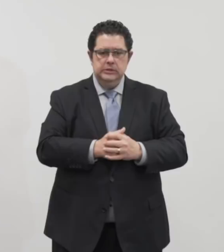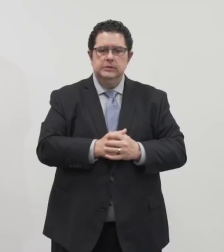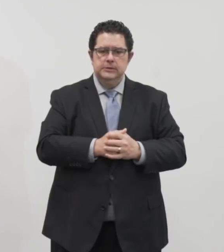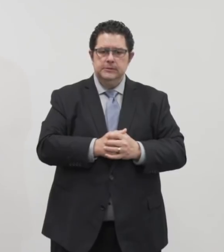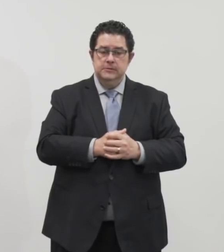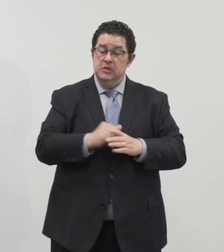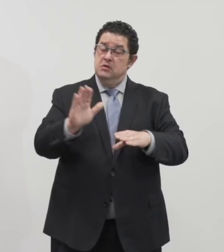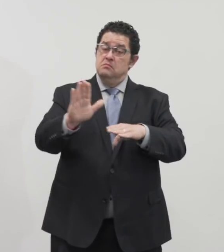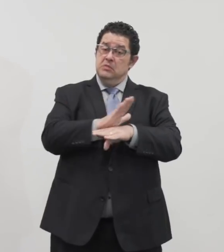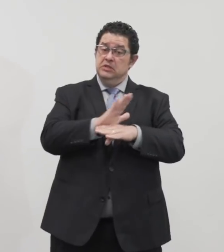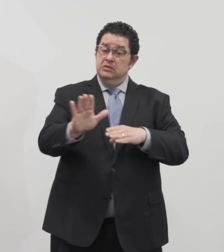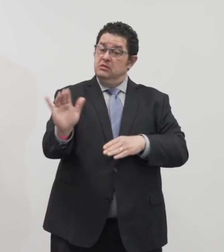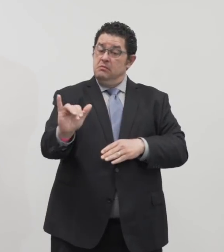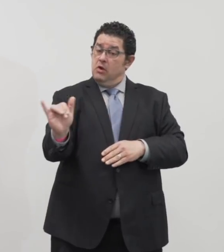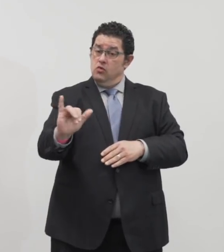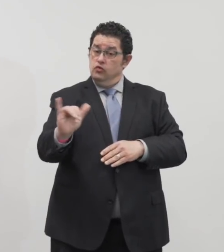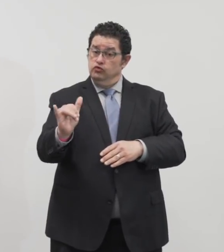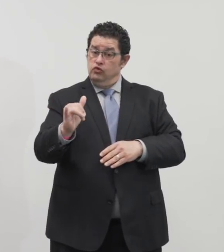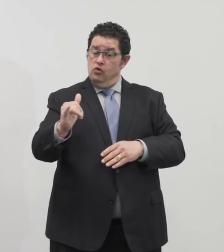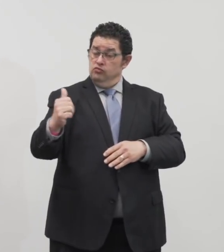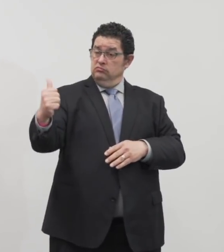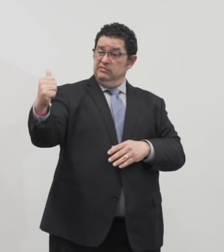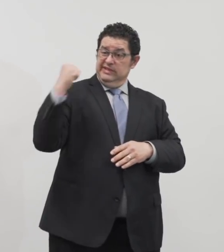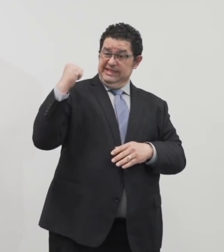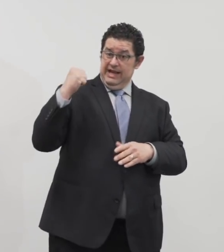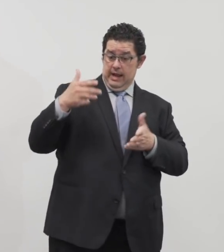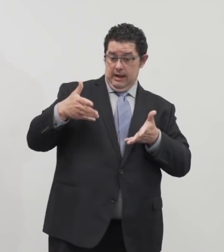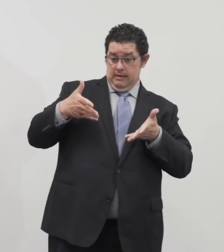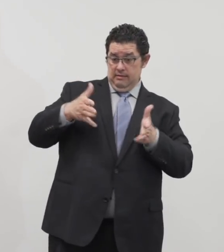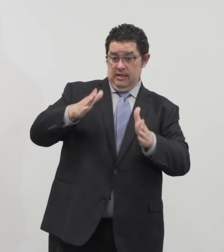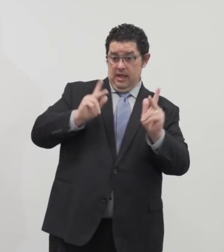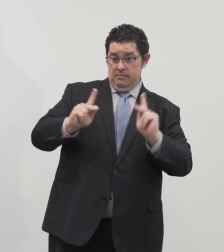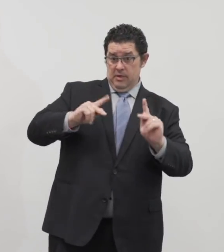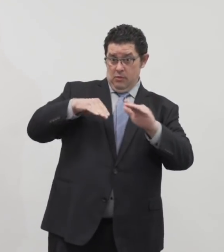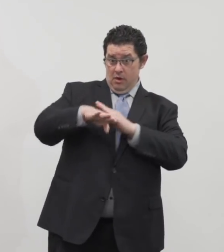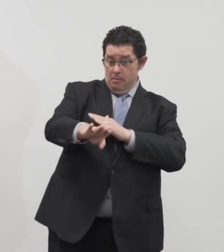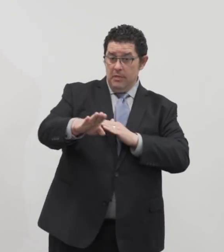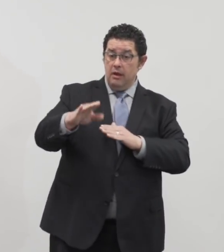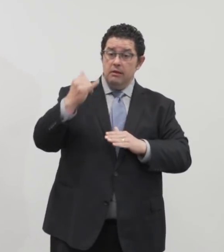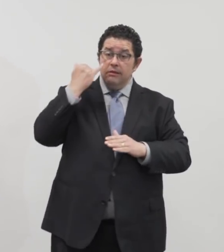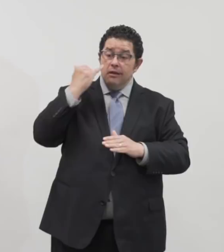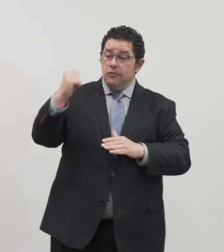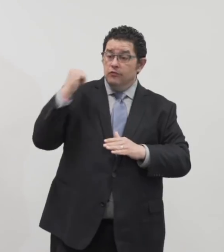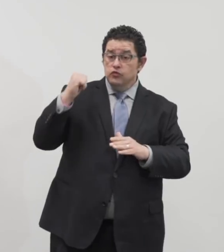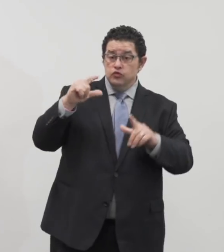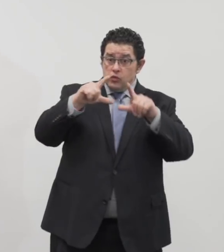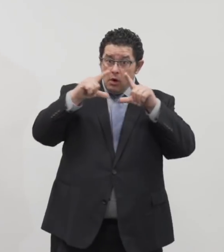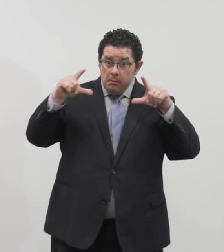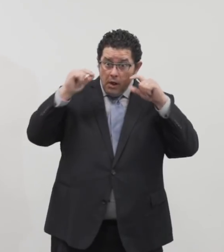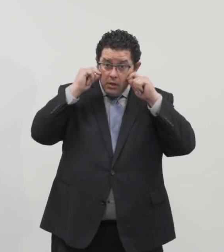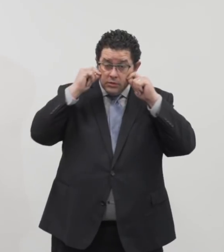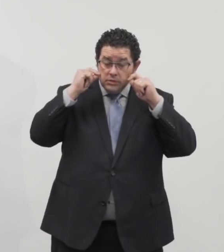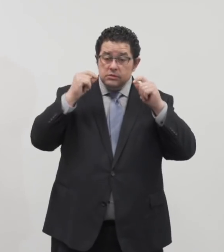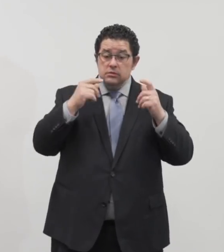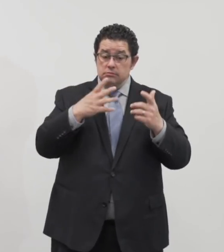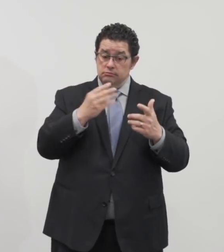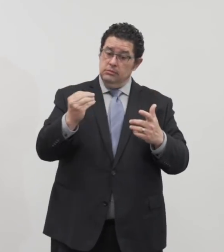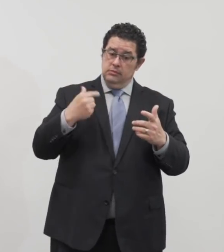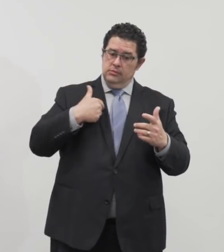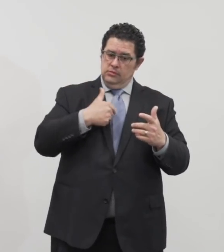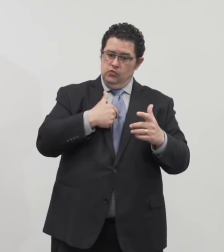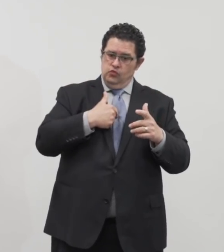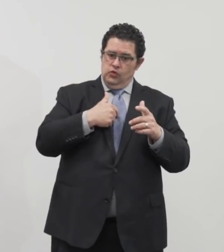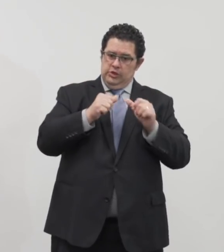Businesses may also deny entry to anyone who is not wearing a mask. We expect those conversations and interactions to continue to be